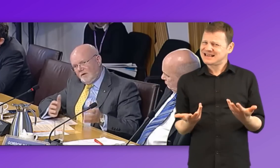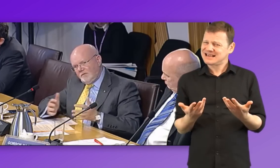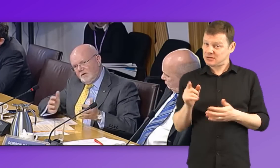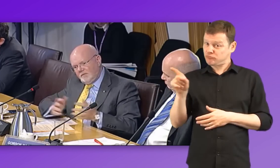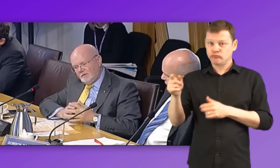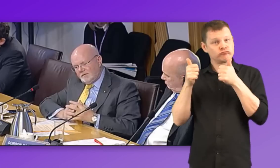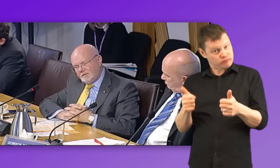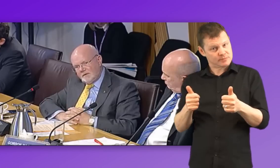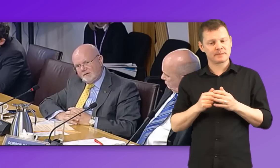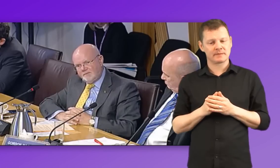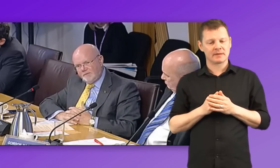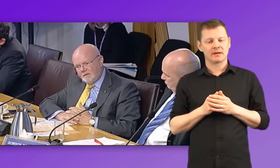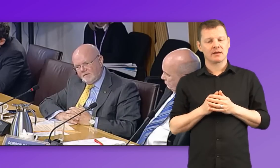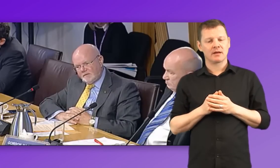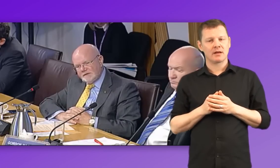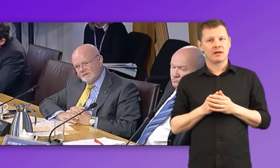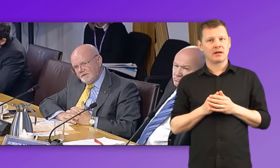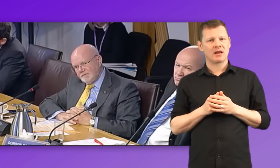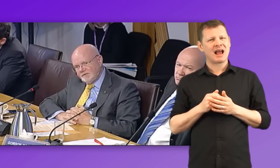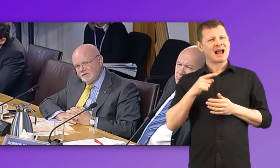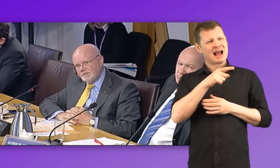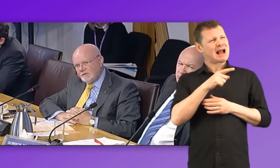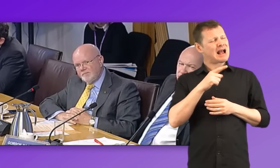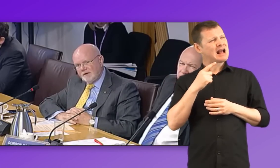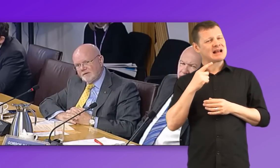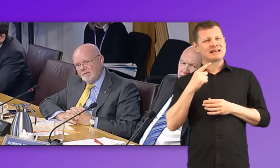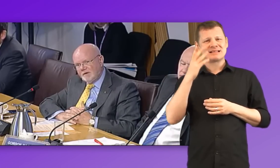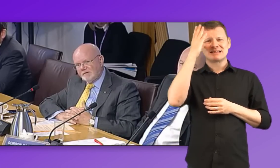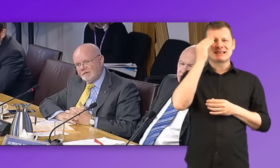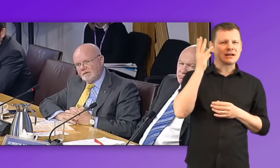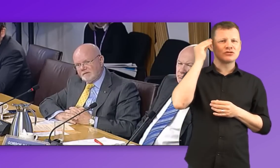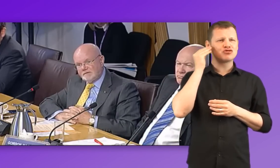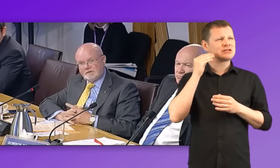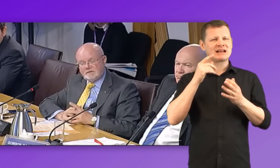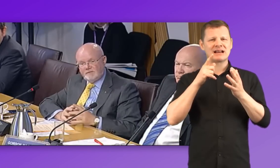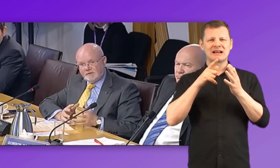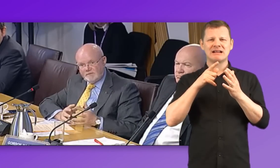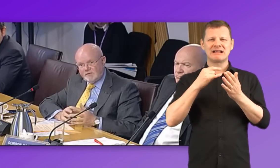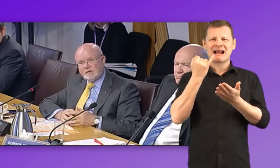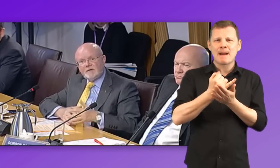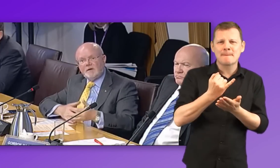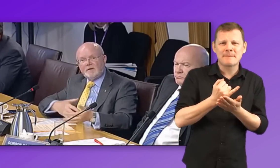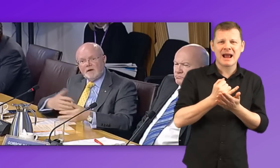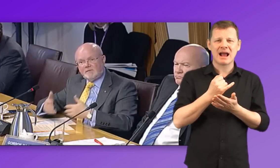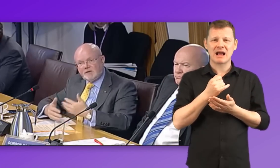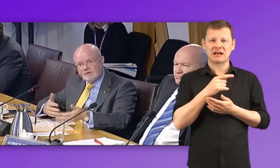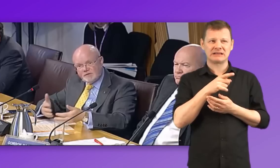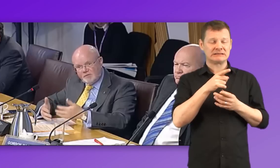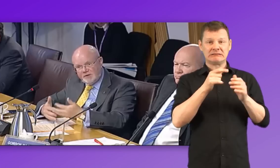How are sensory impaired children impacted by that? Does it disadvantage them hugely? Are there adaptations that could be